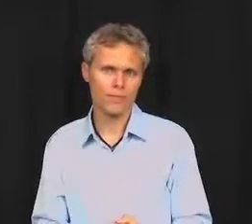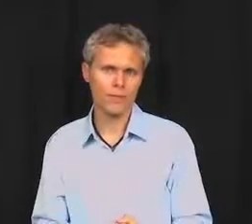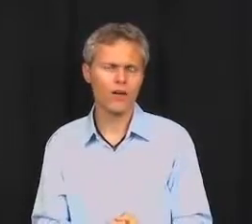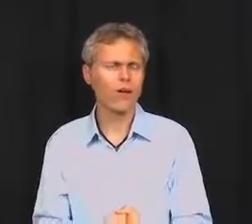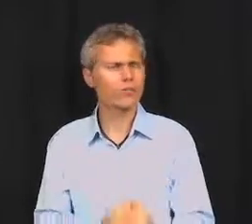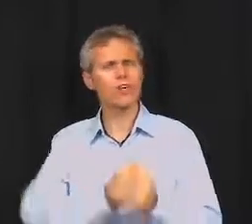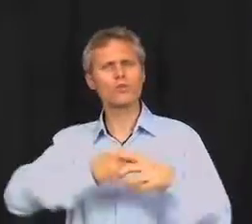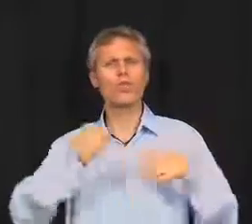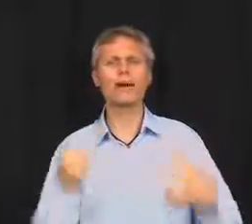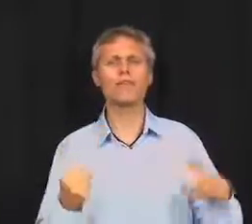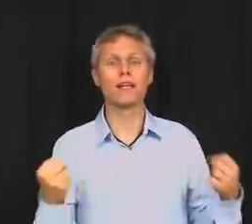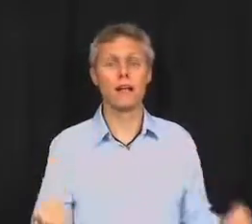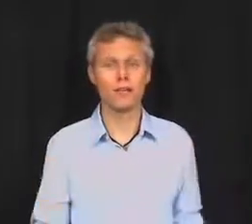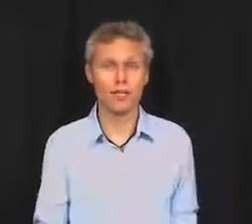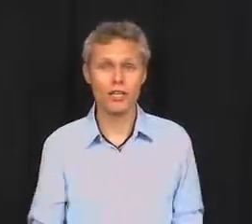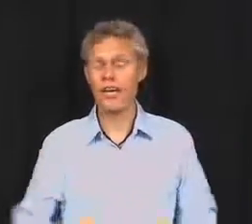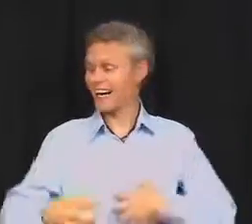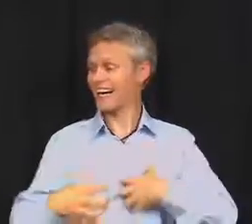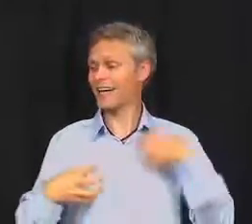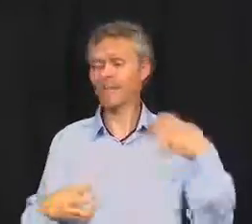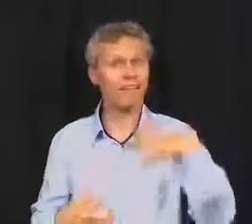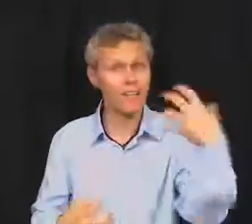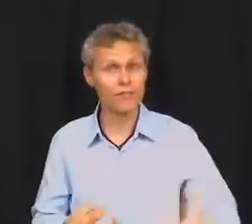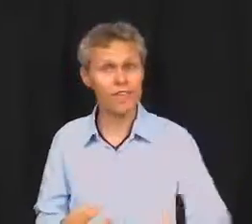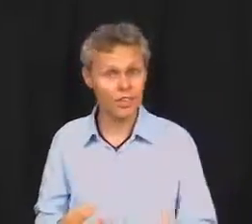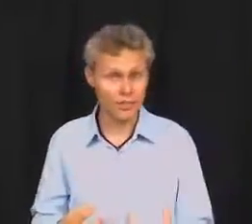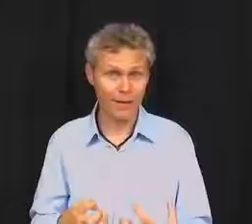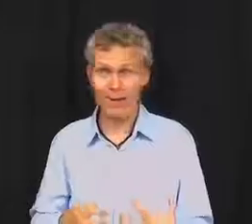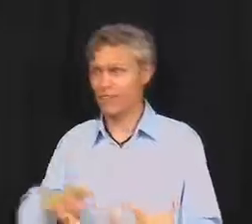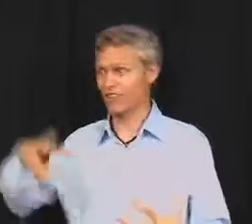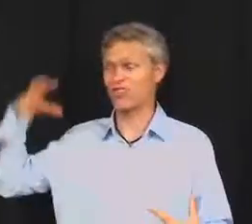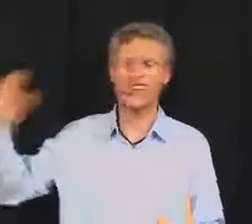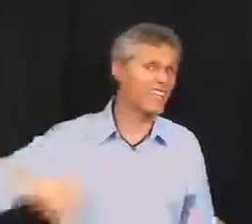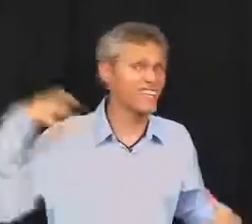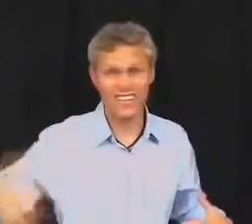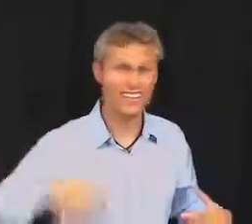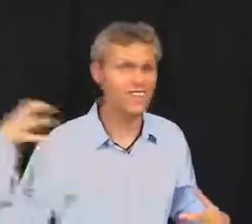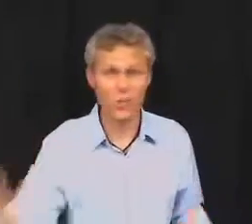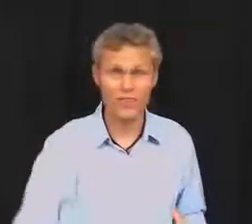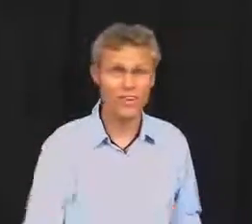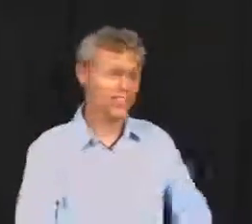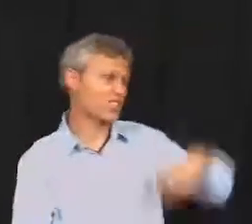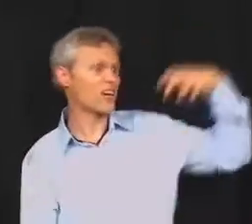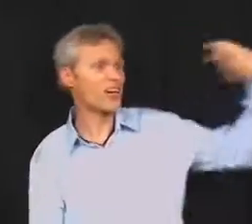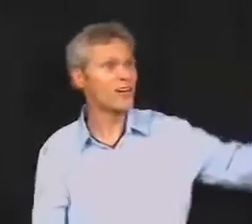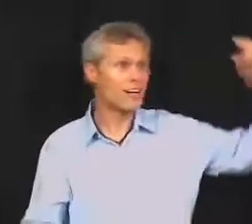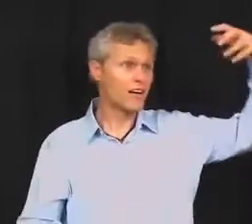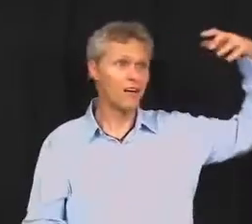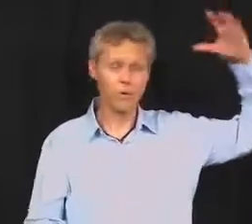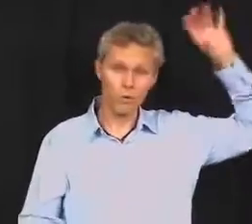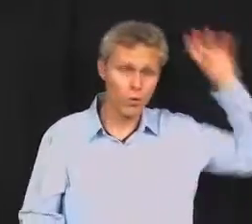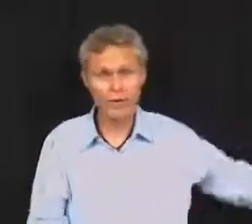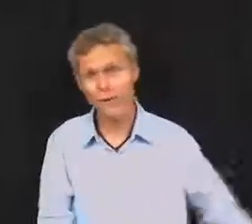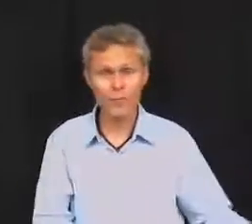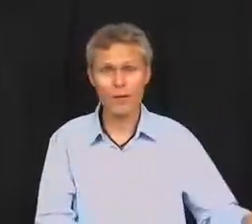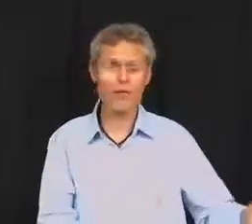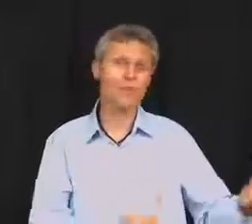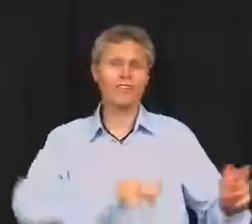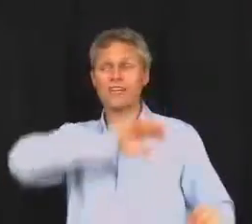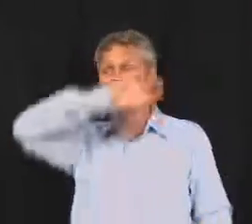It all starts with having a lot of energy. I make a lot of changes in my life. I try lots and lots of new things. I started one company with Effortless English.